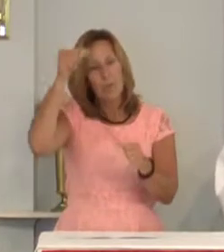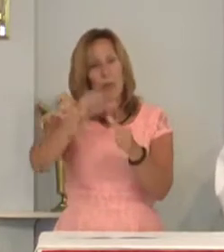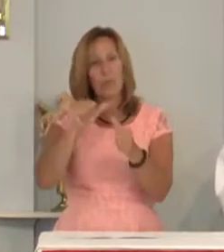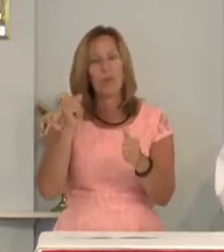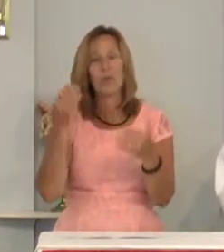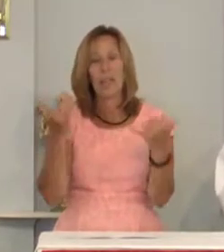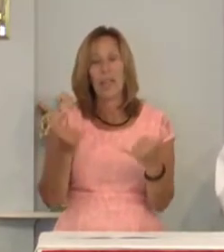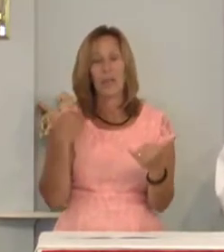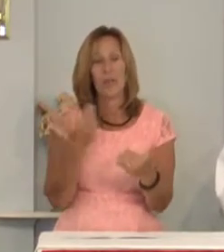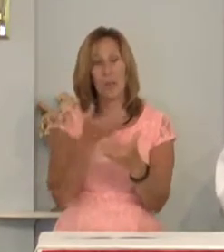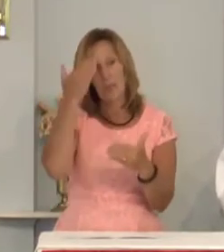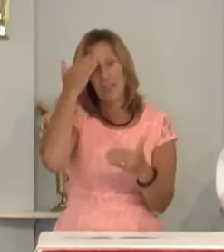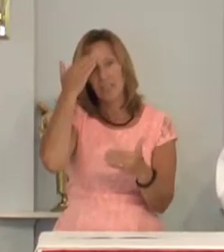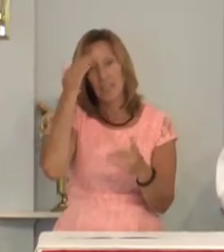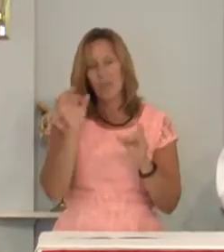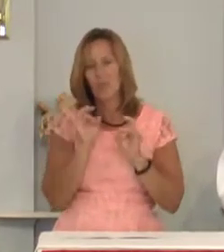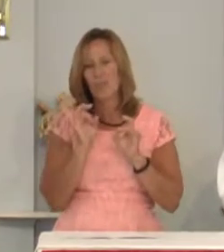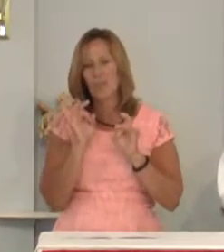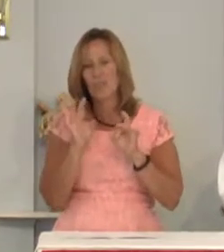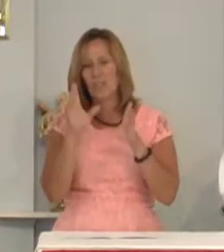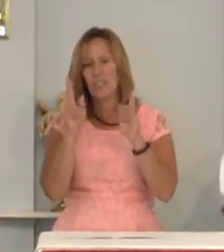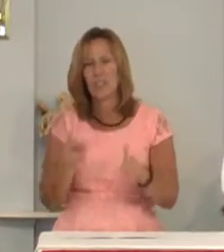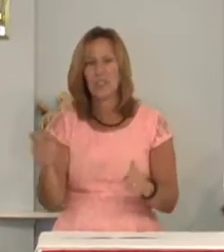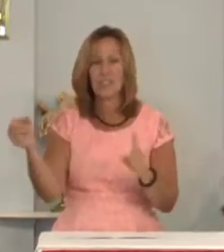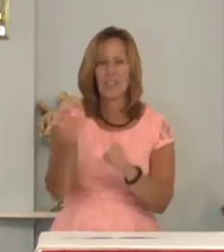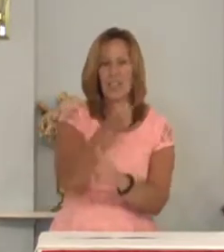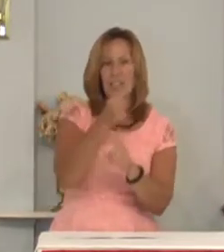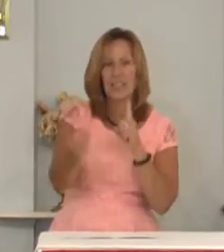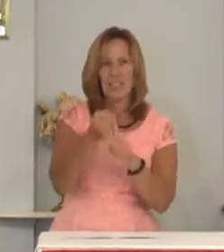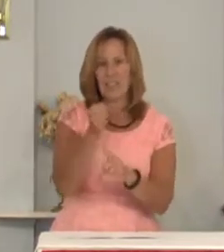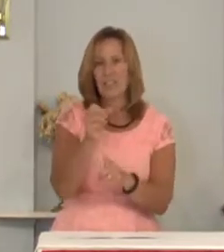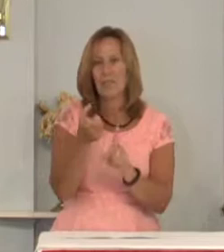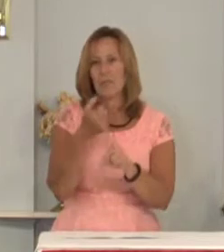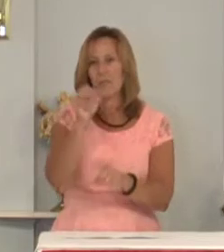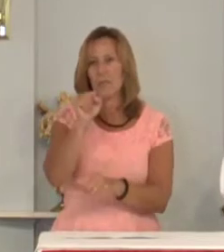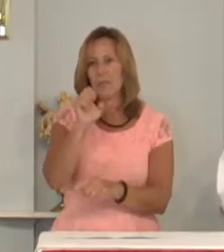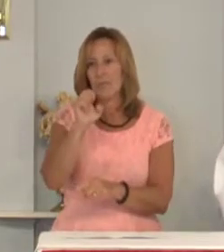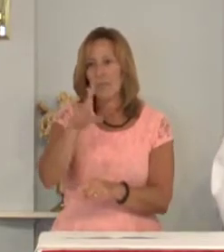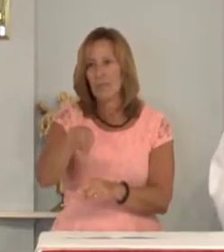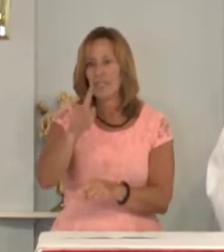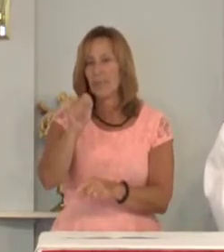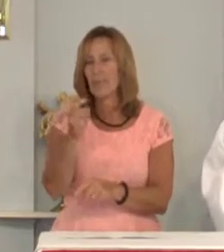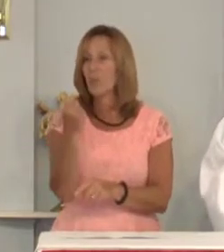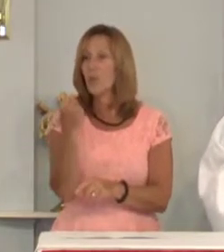are the terrorist attacks of September 11th.